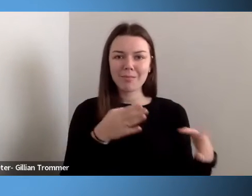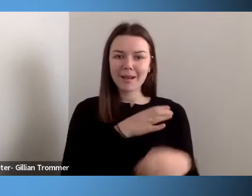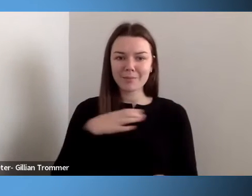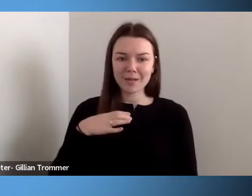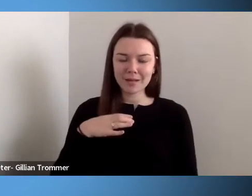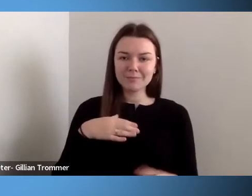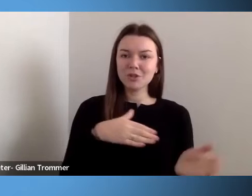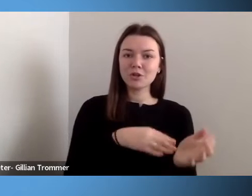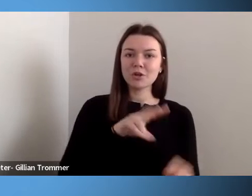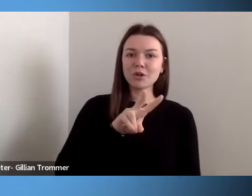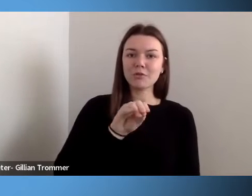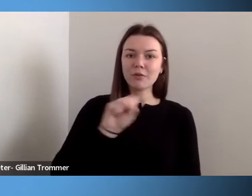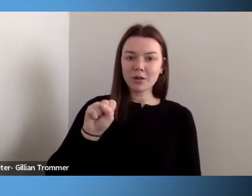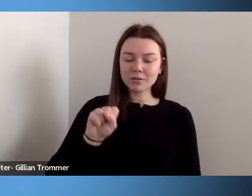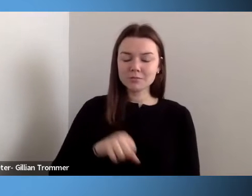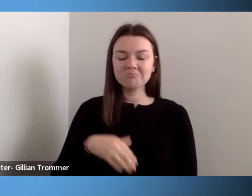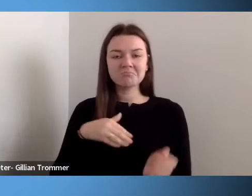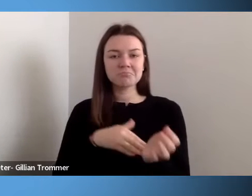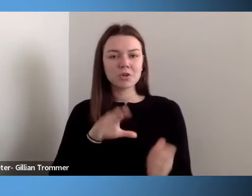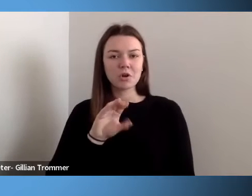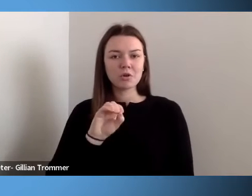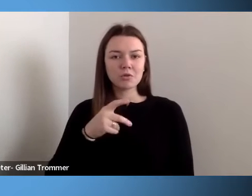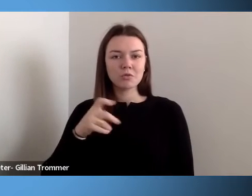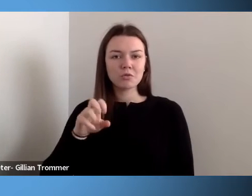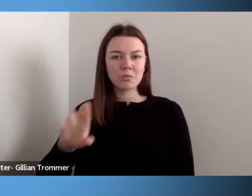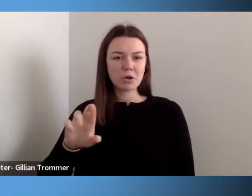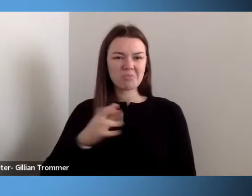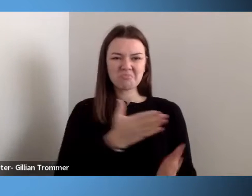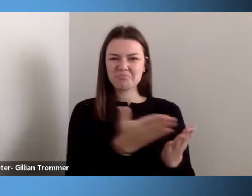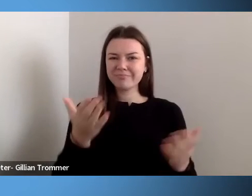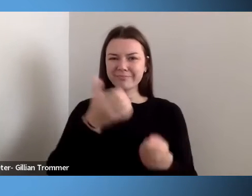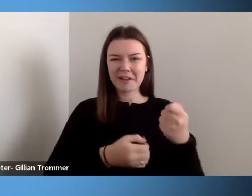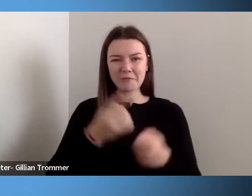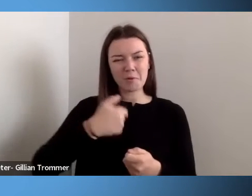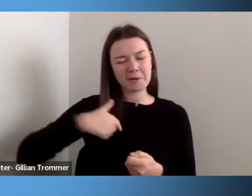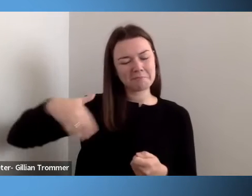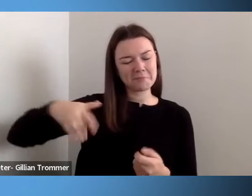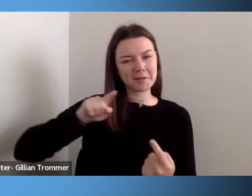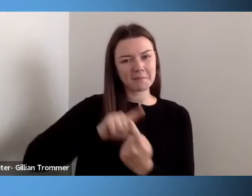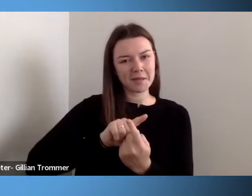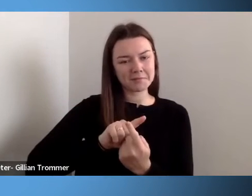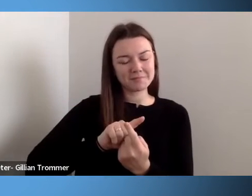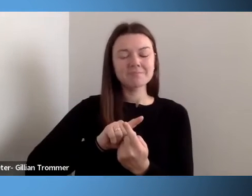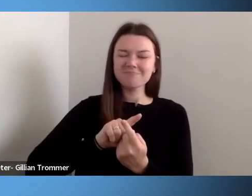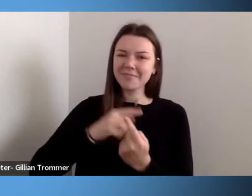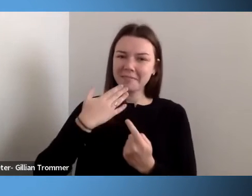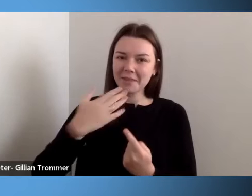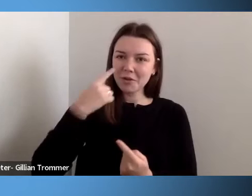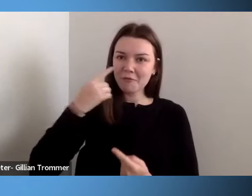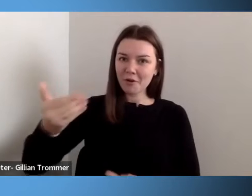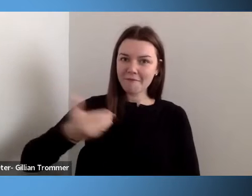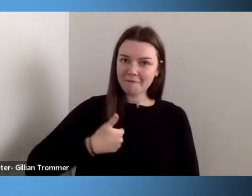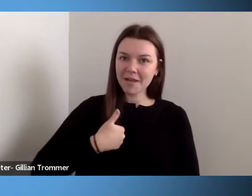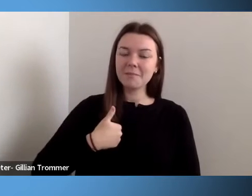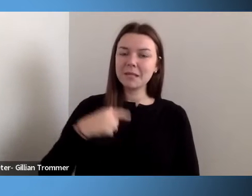and all of you who I've not yet formally met for this invitation to speak today. I'm